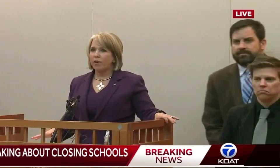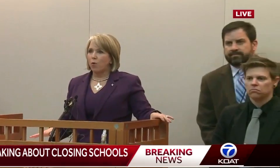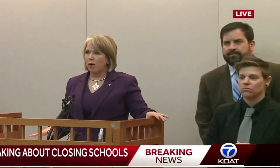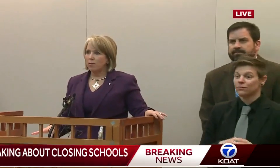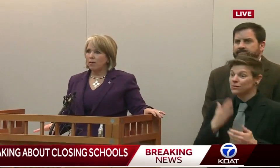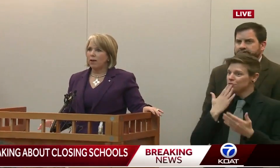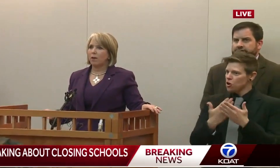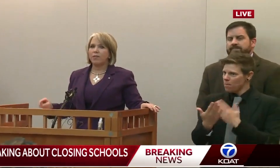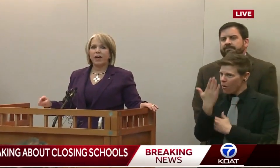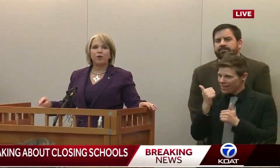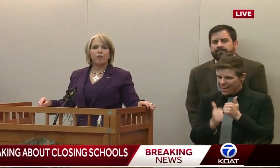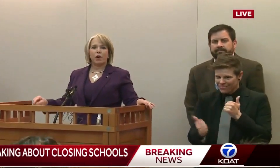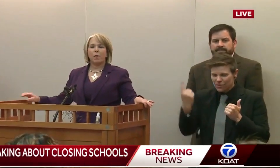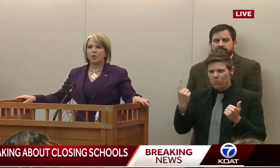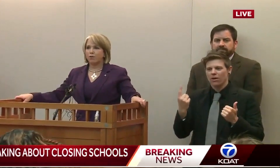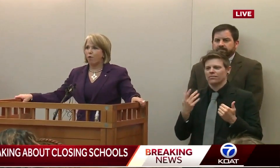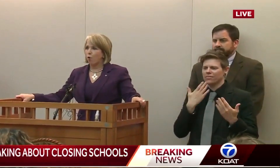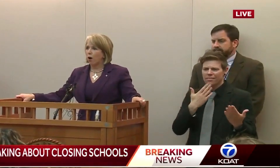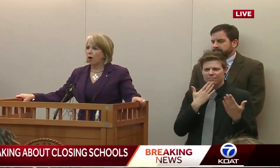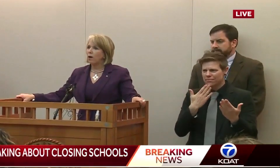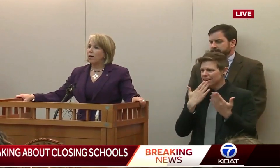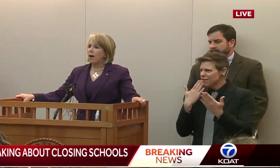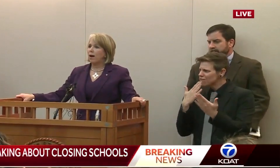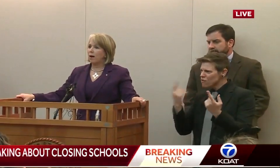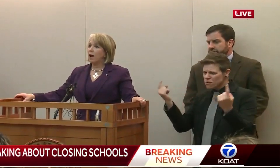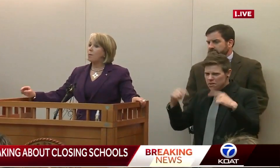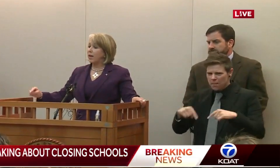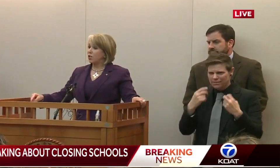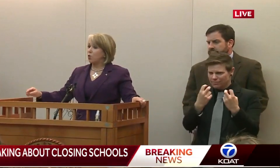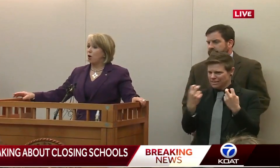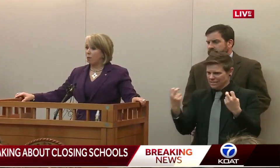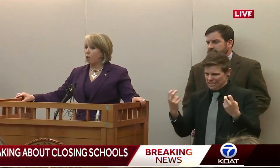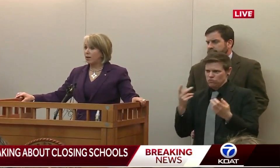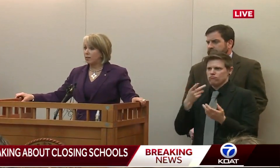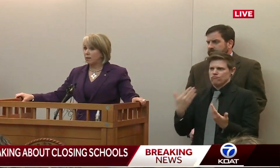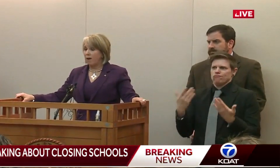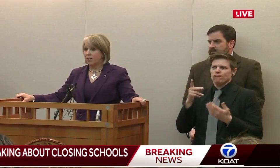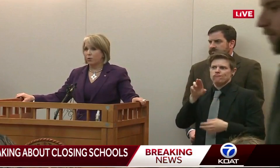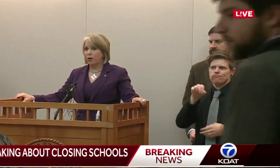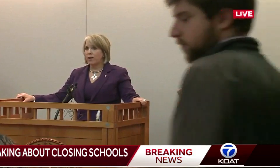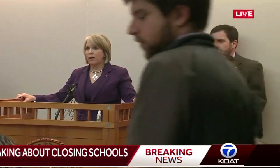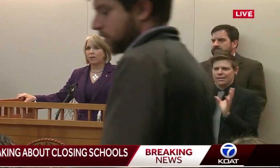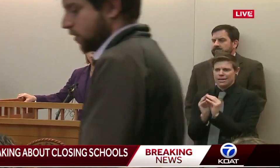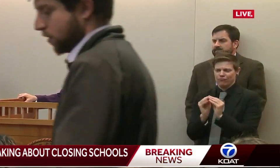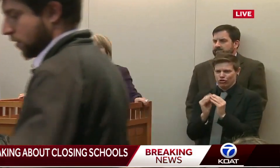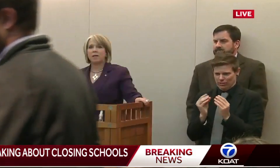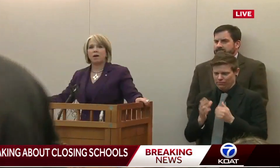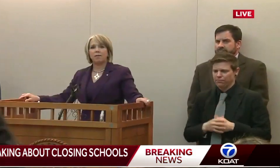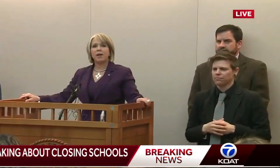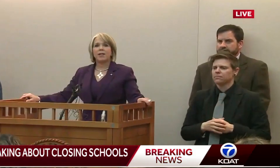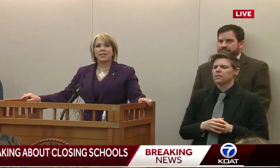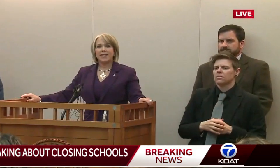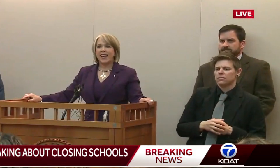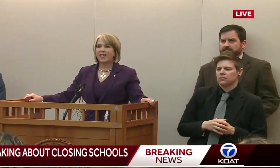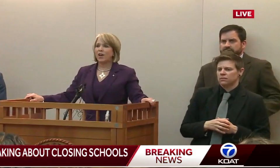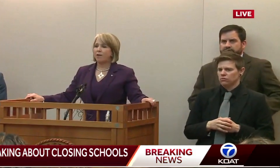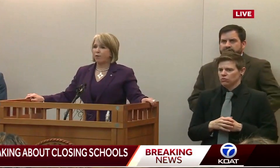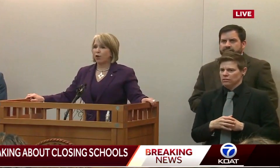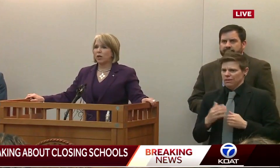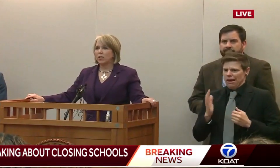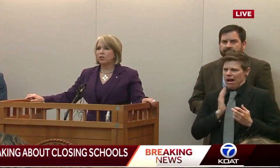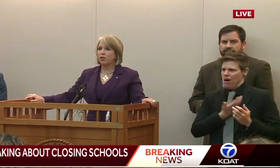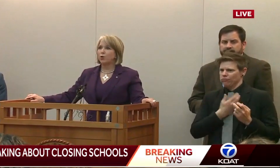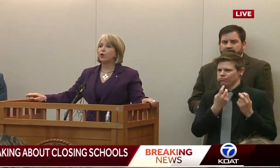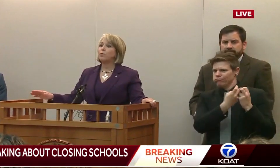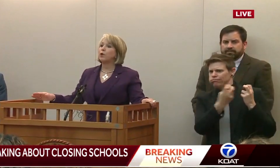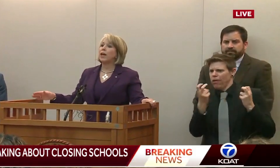Good morning, everyone. Thank you very much for coming to our press advisory. The purpose of today's